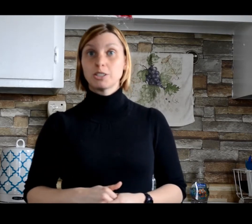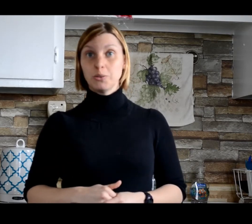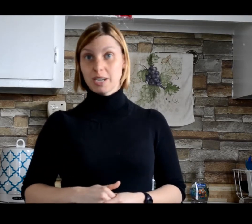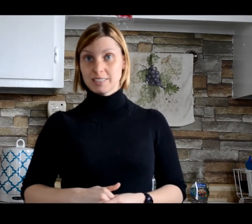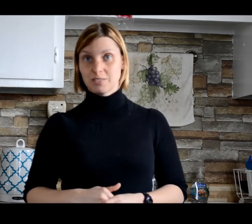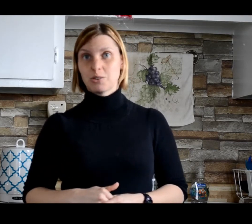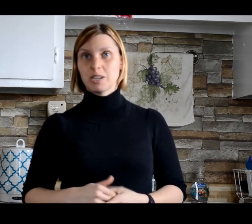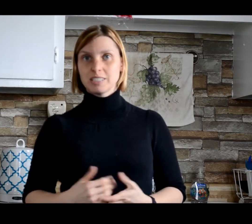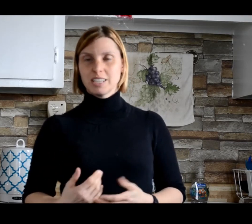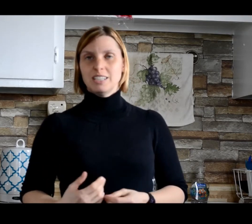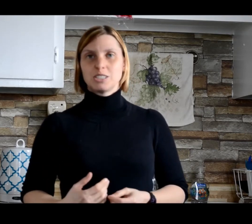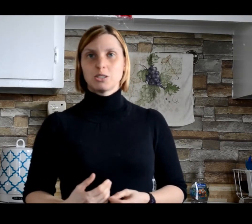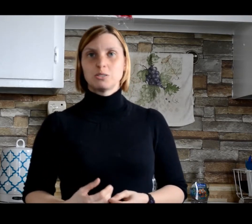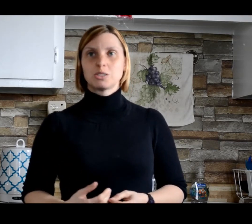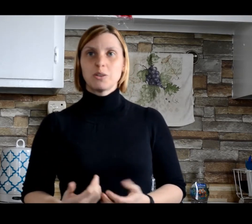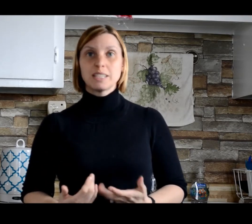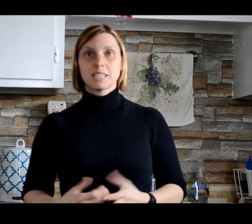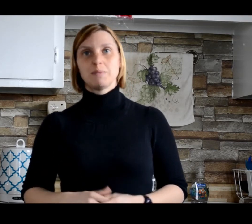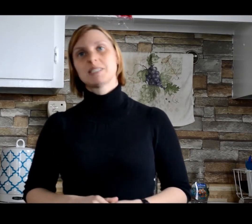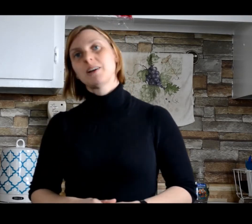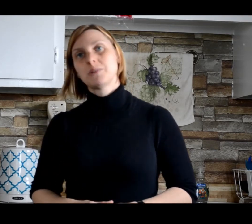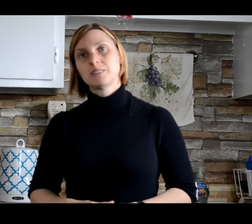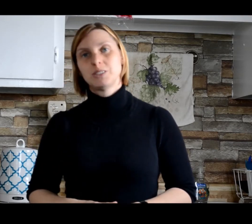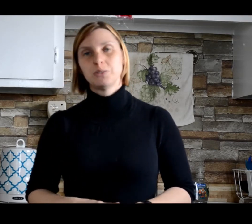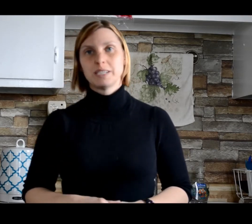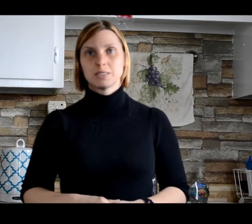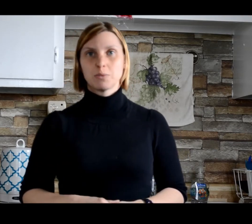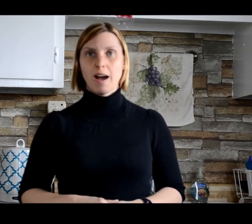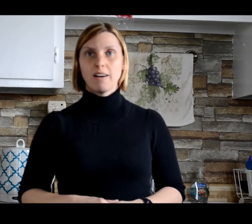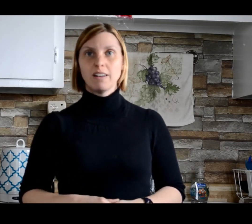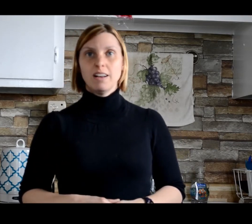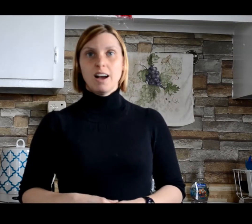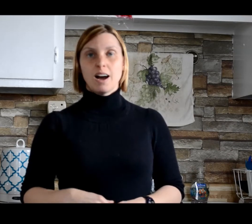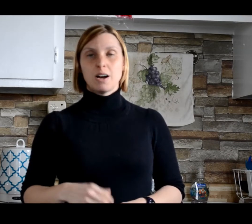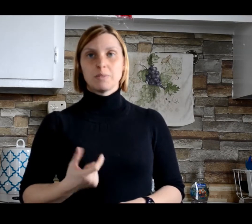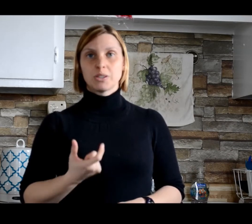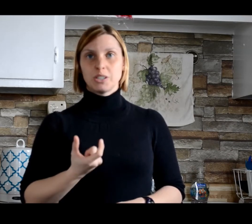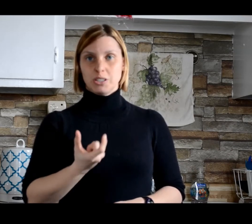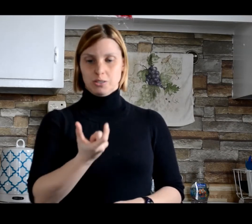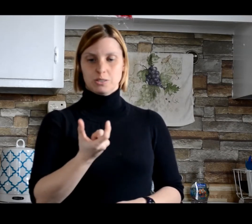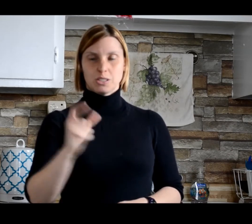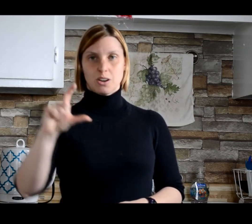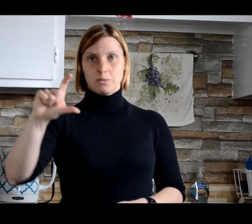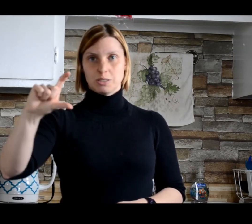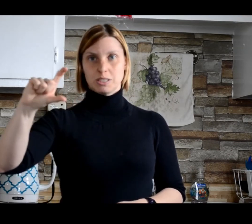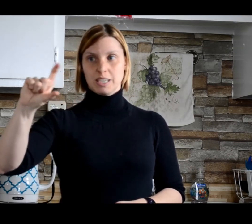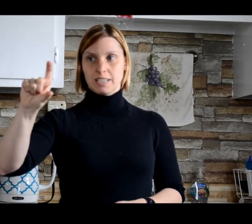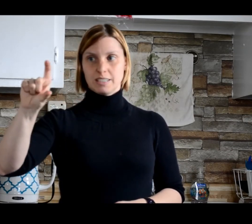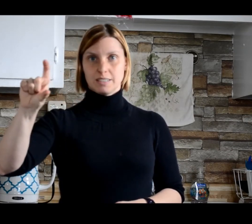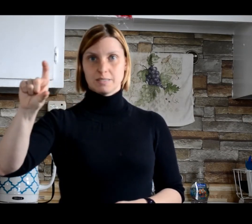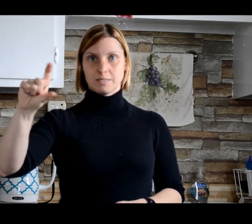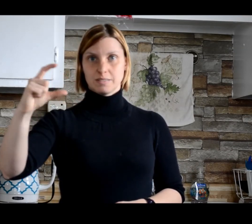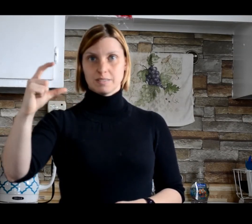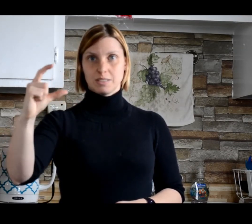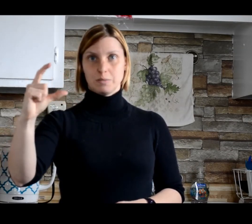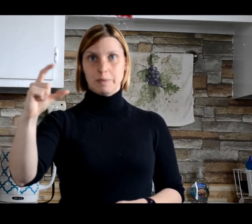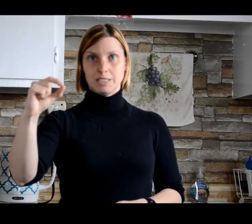donuts of course. So donuts can be signed one of two ways as well. You're going to use almost like a little pinchy